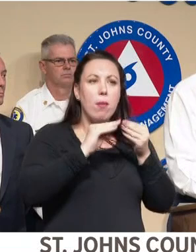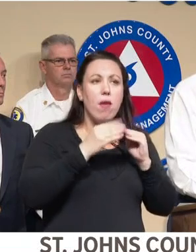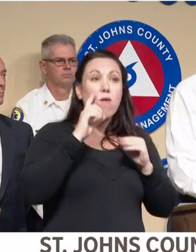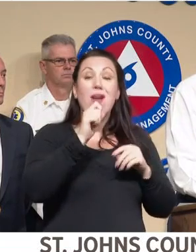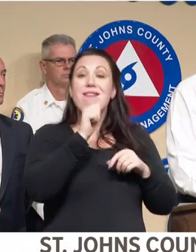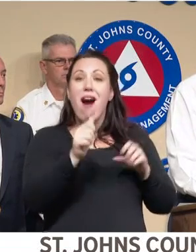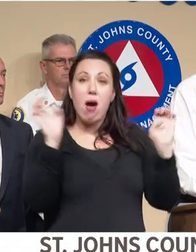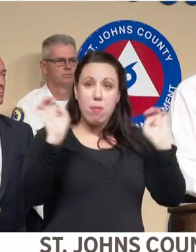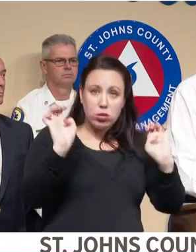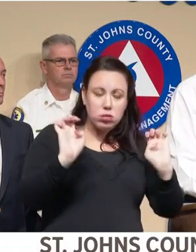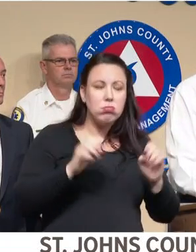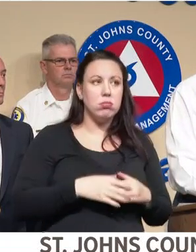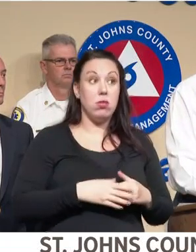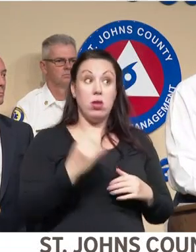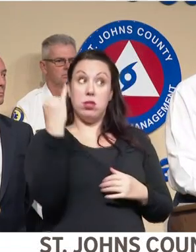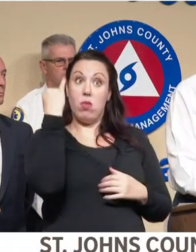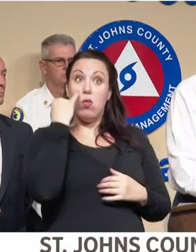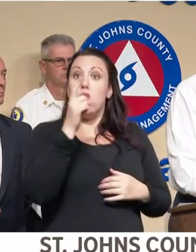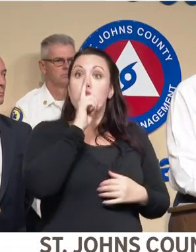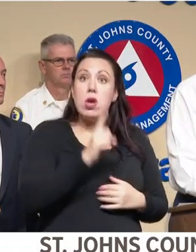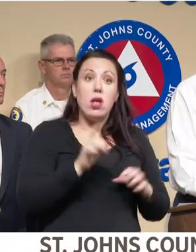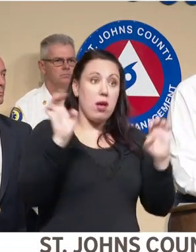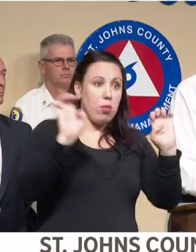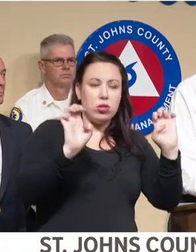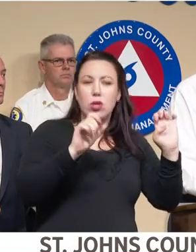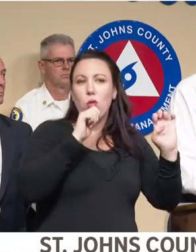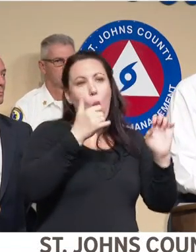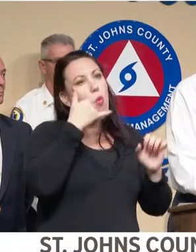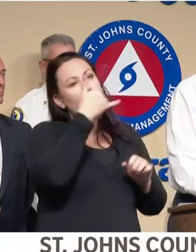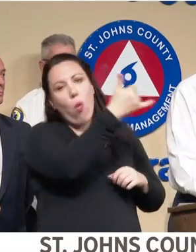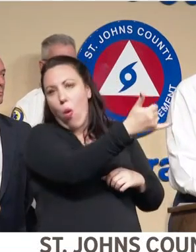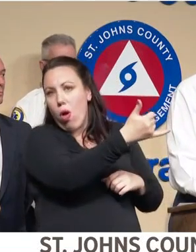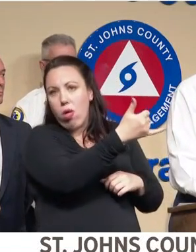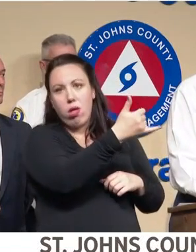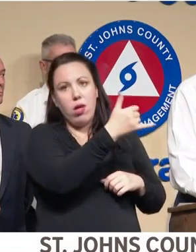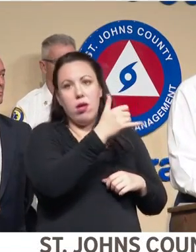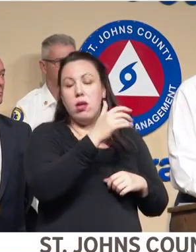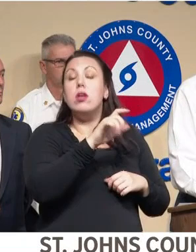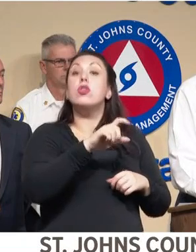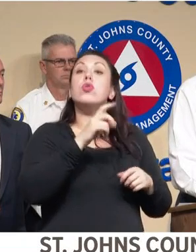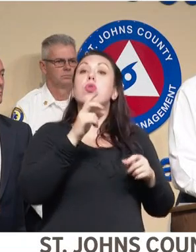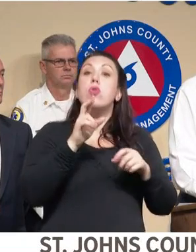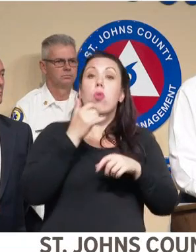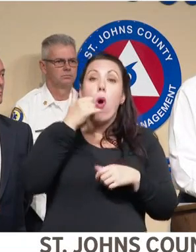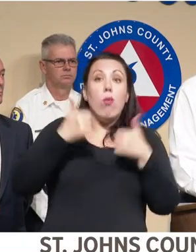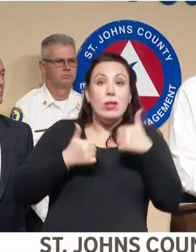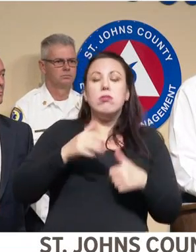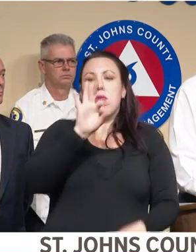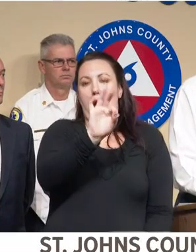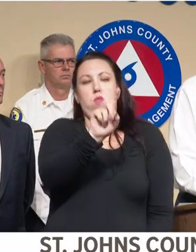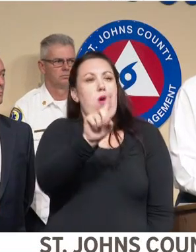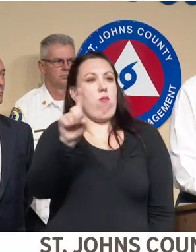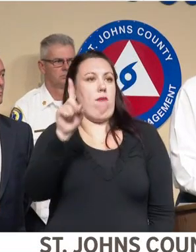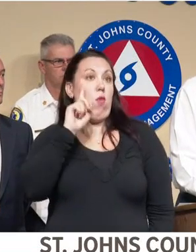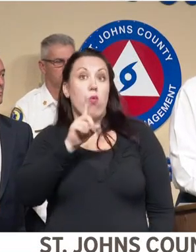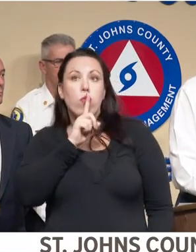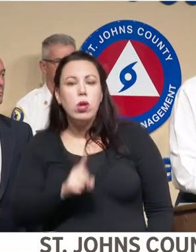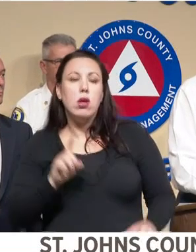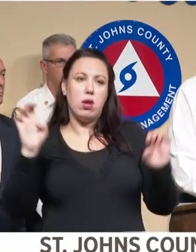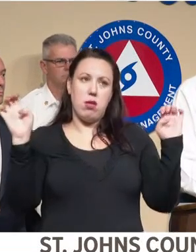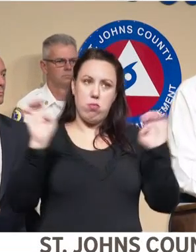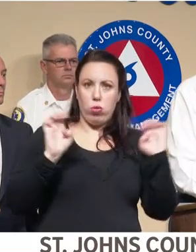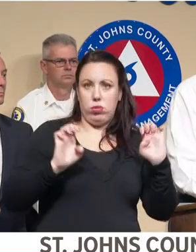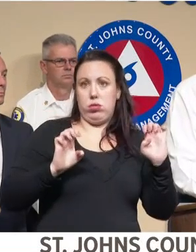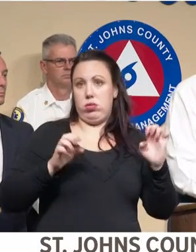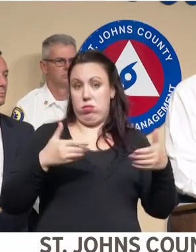If you're in an emergency situation, that is not the number to call. Use the normal 911 number for emergency situations